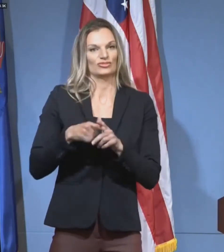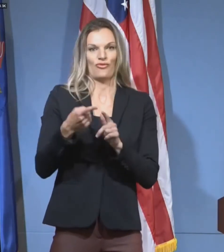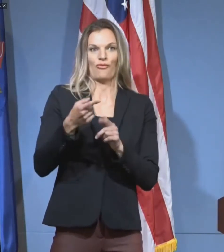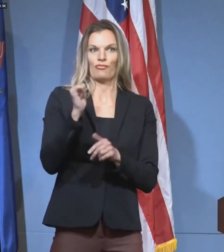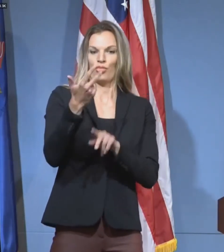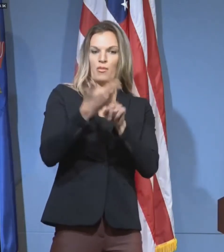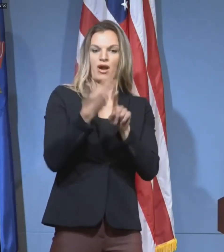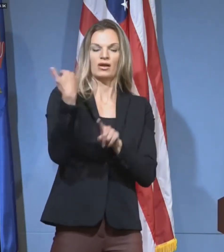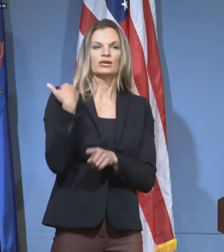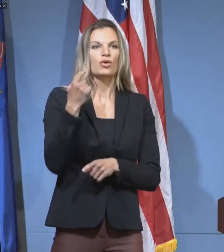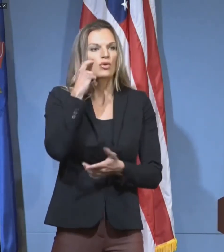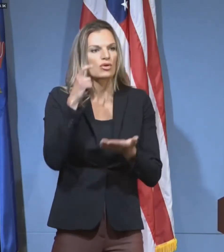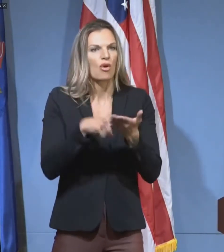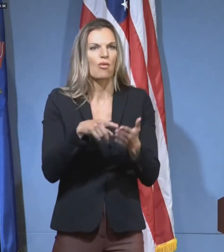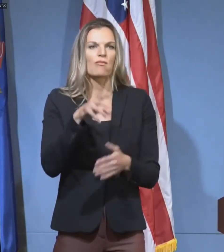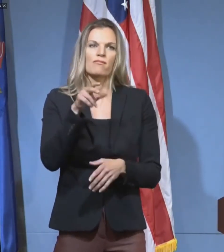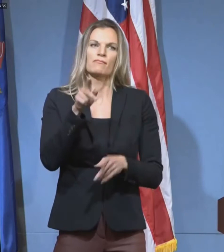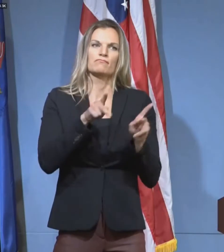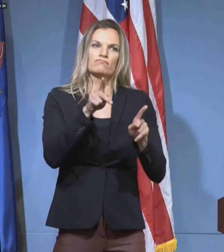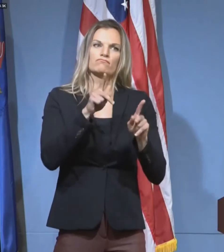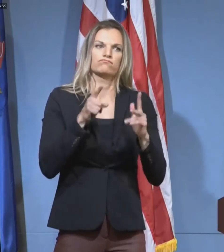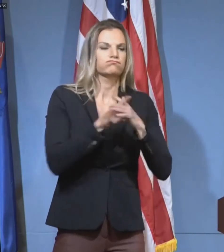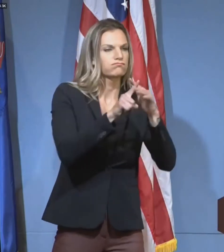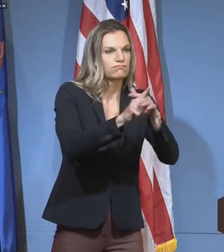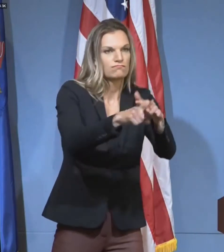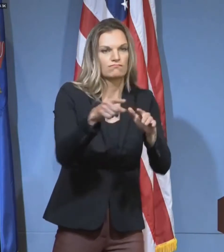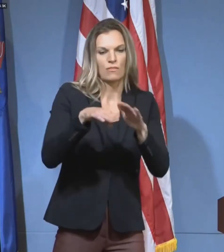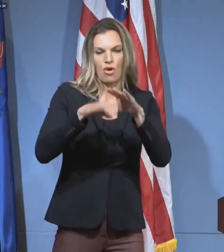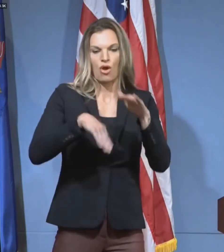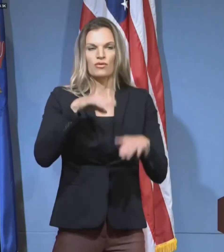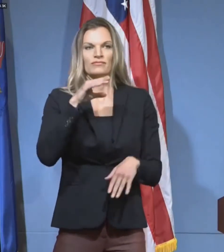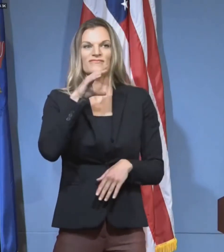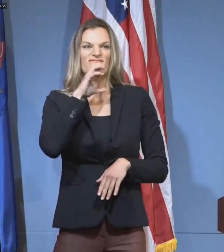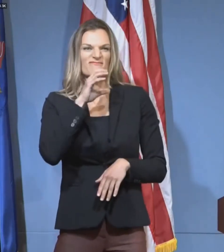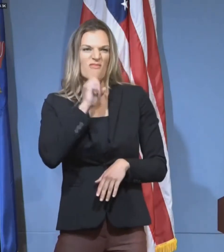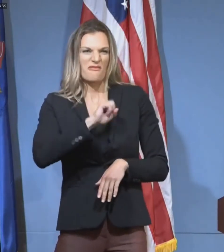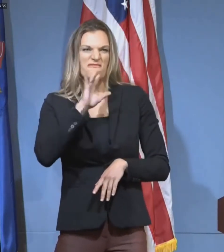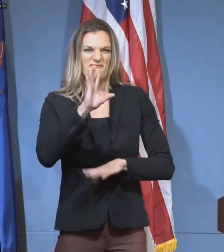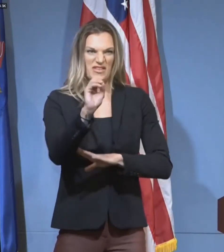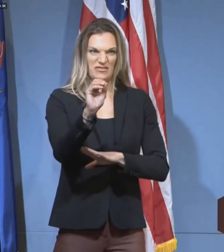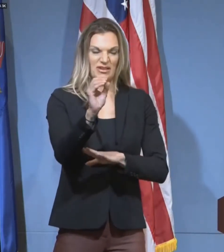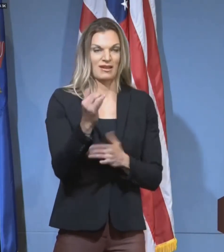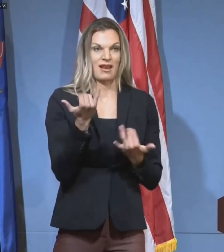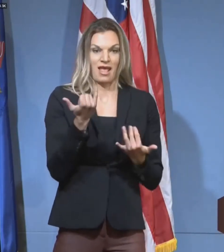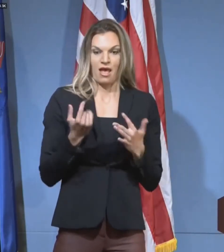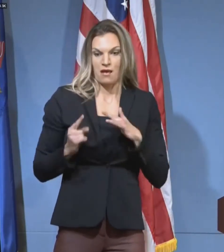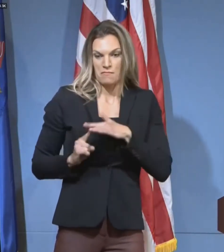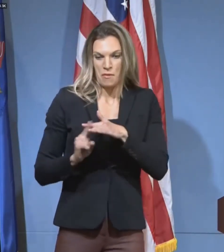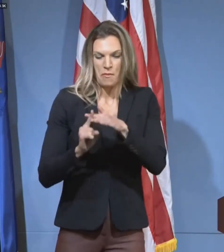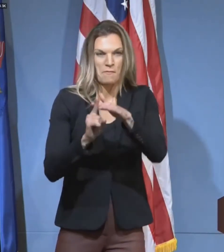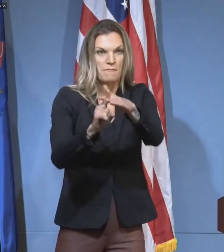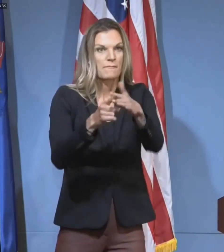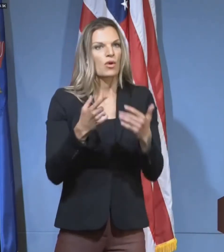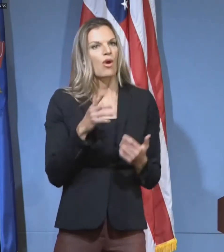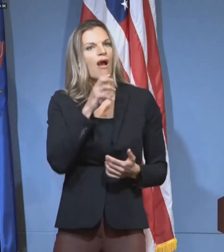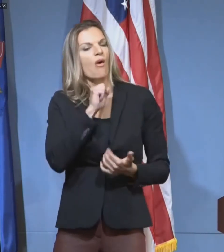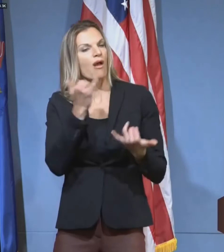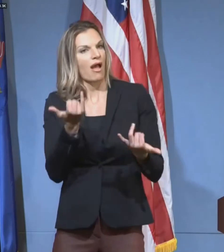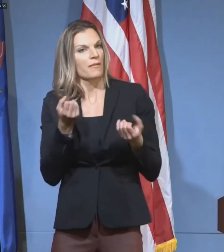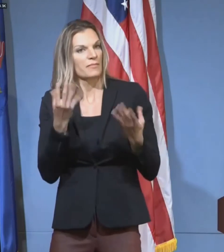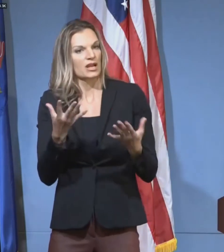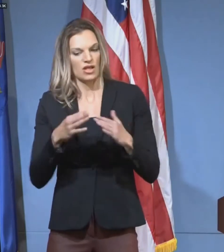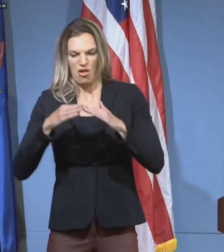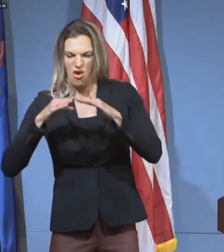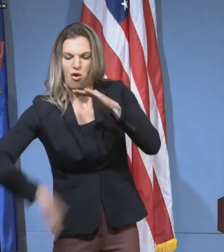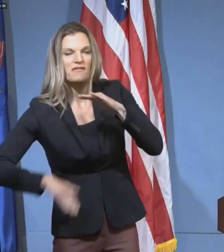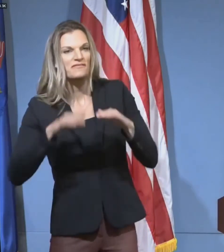people who are under the age of 50. But in June, that changed. The rate of new cases is now higher for people under the age